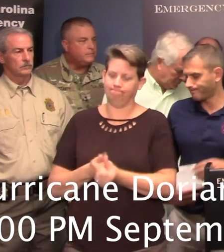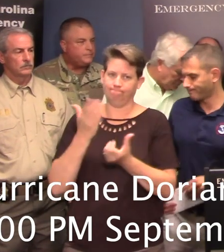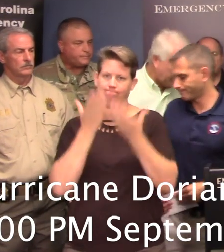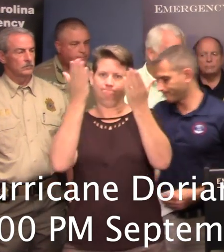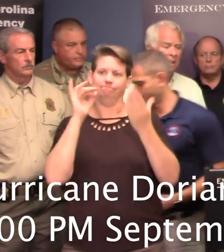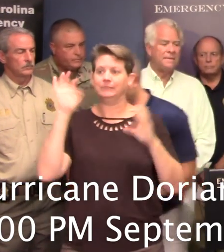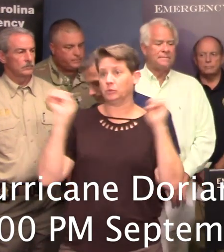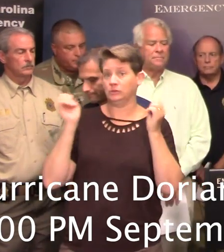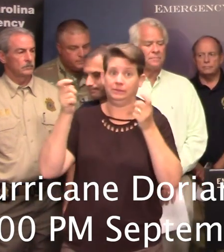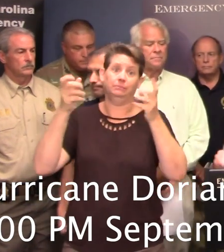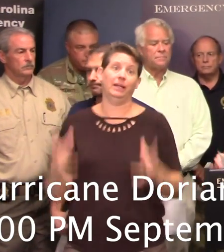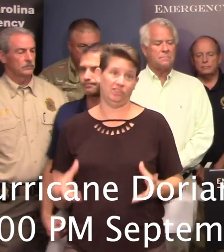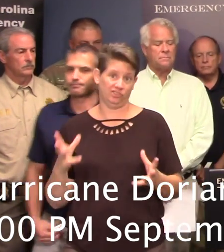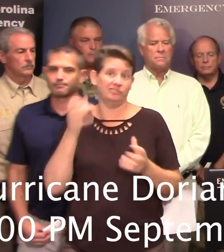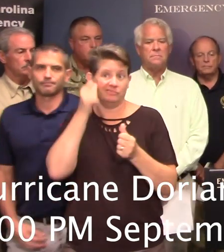Thank you, John.